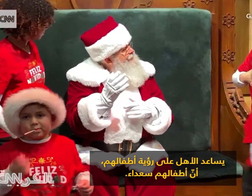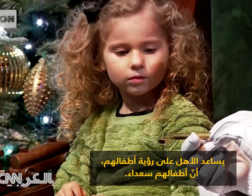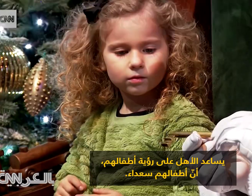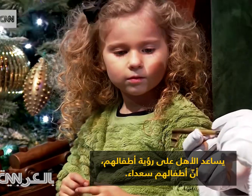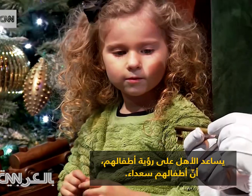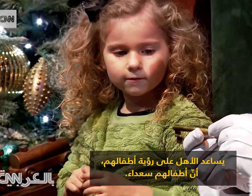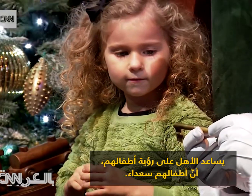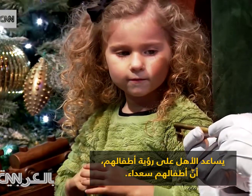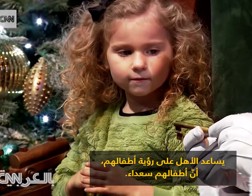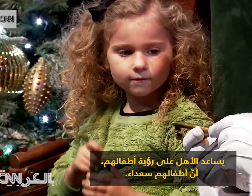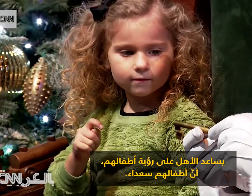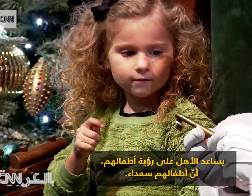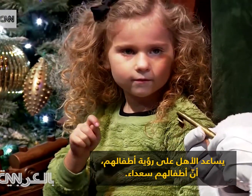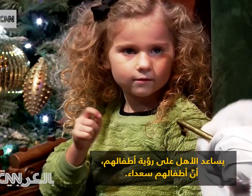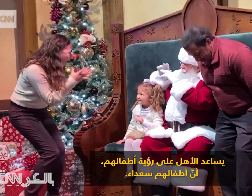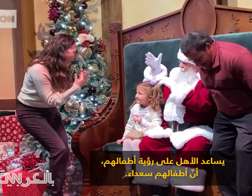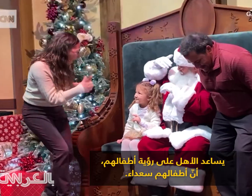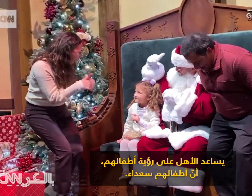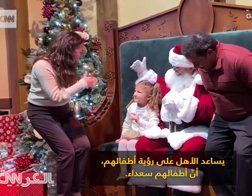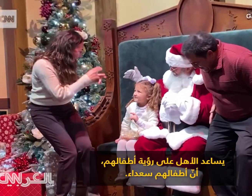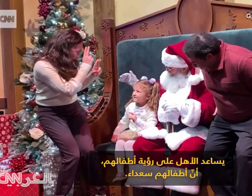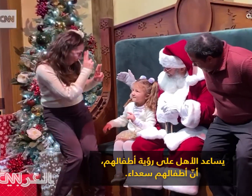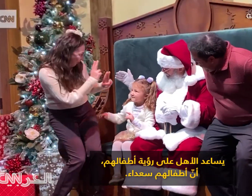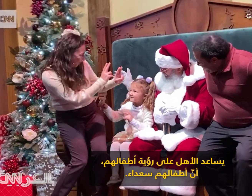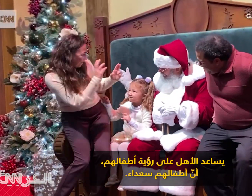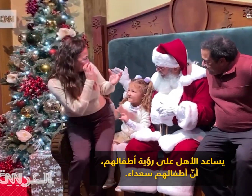children, oh, your children are happy.